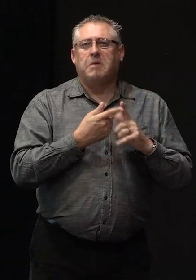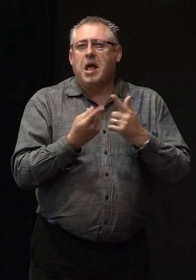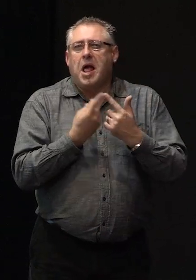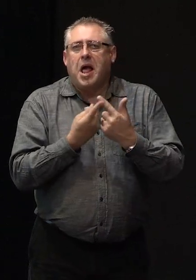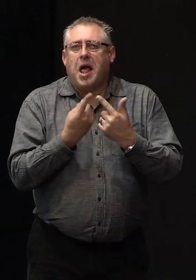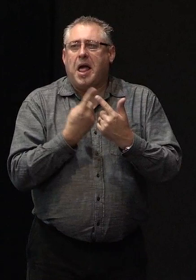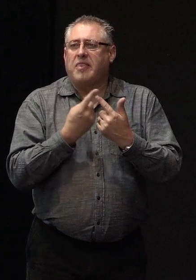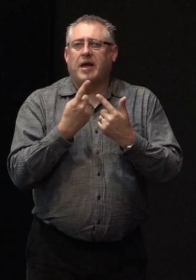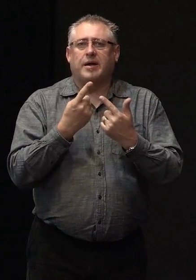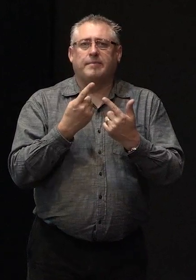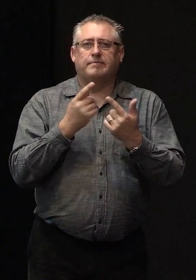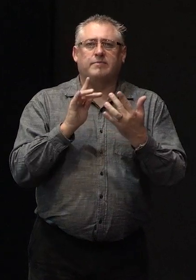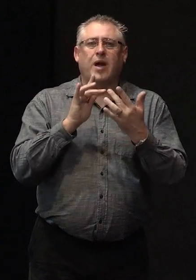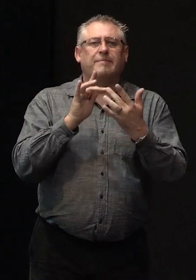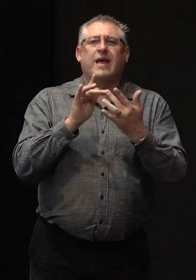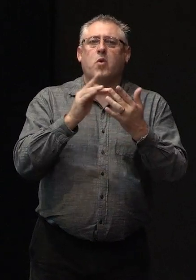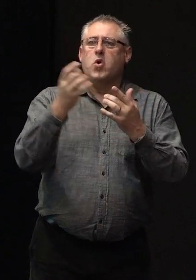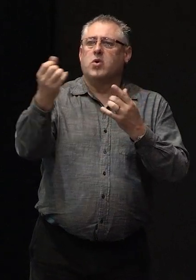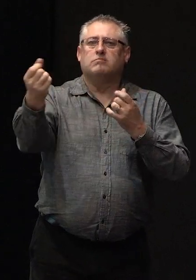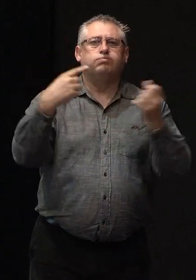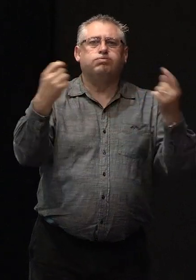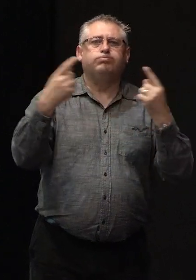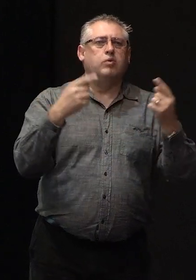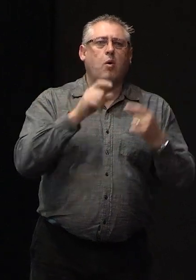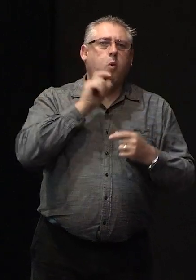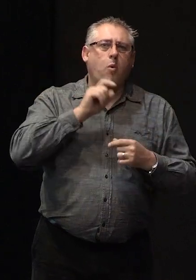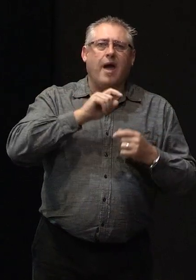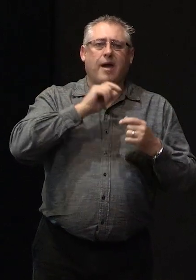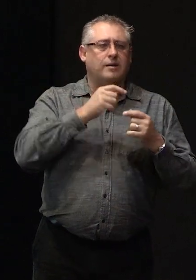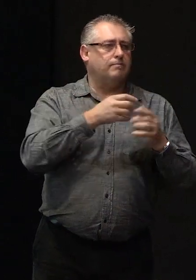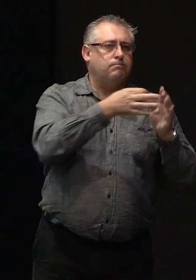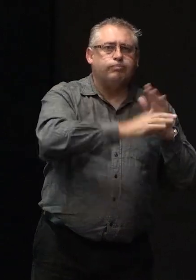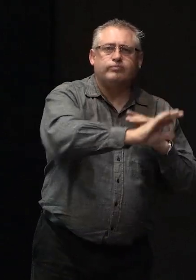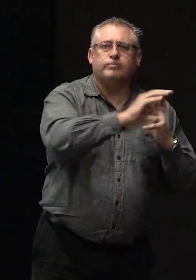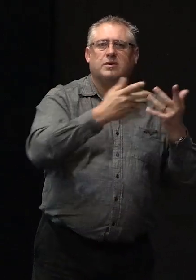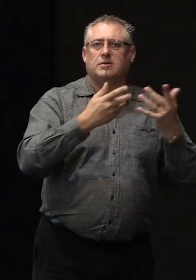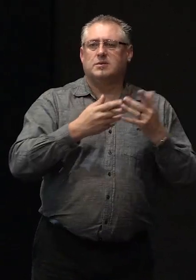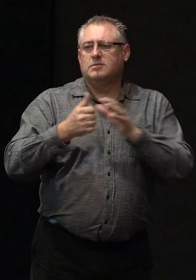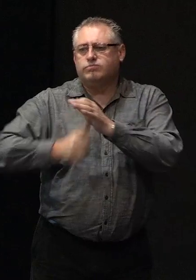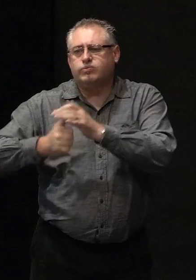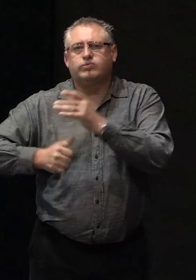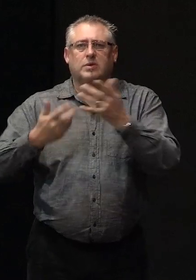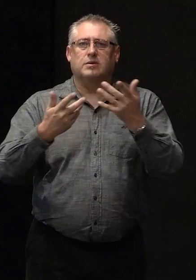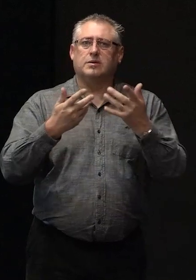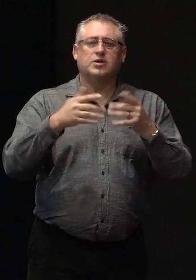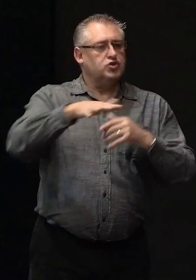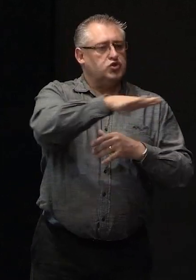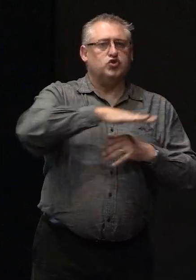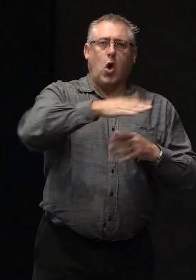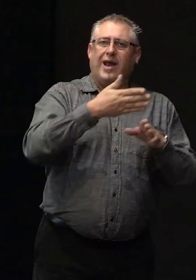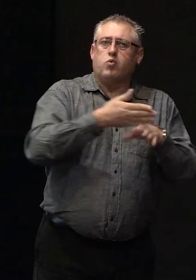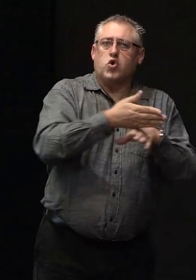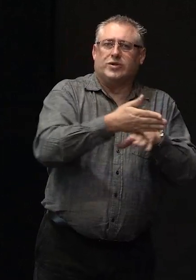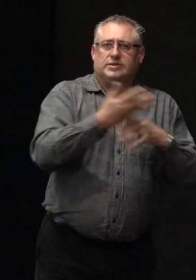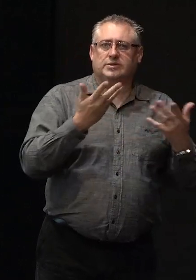your network operators network utility operators and things such as site works you know if